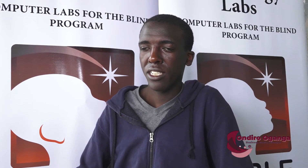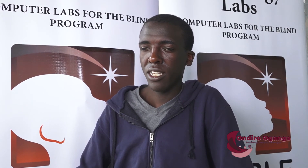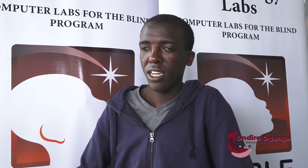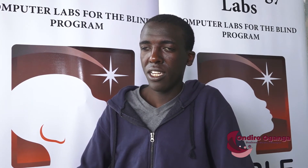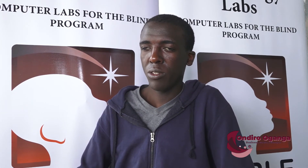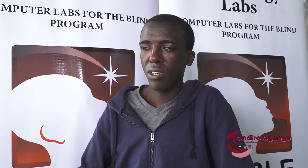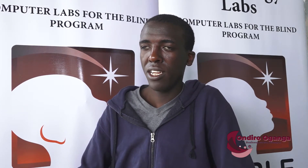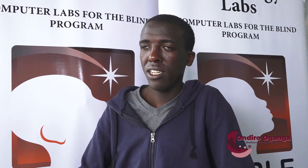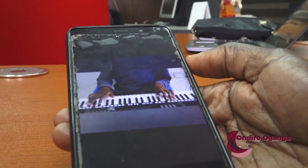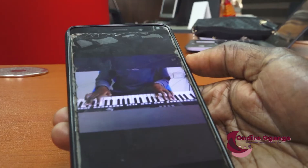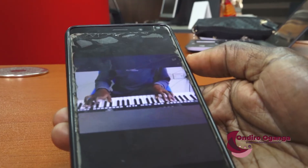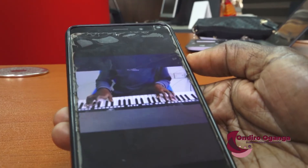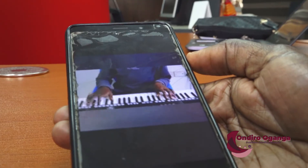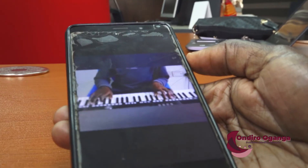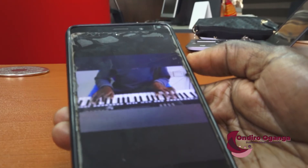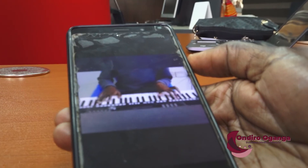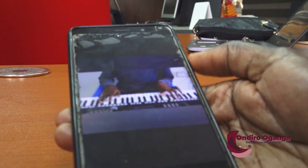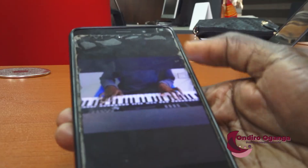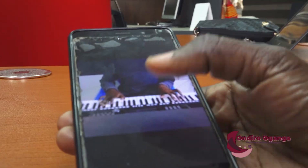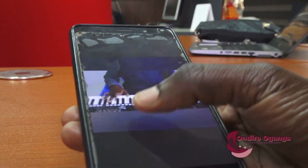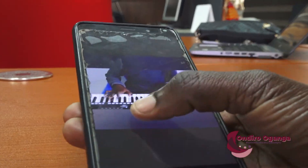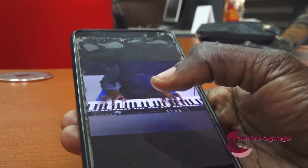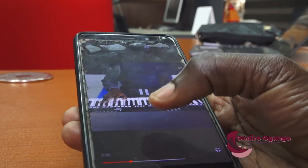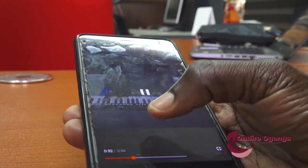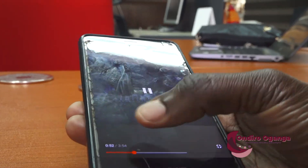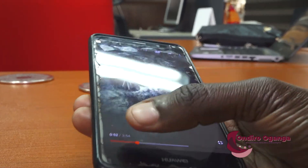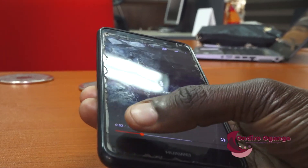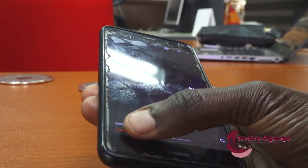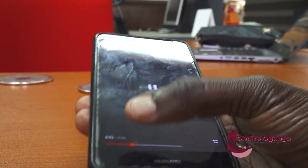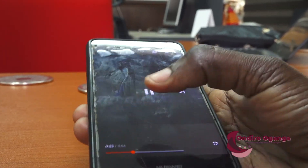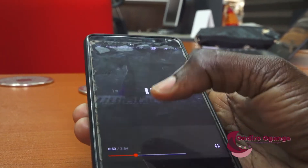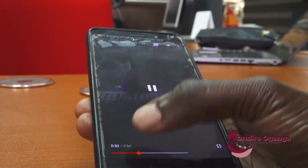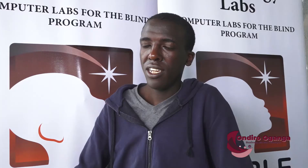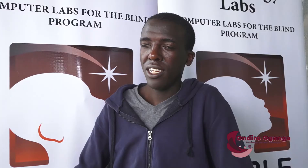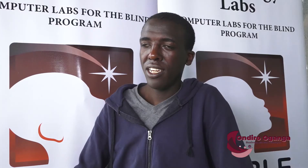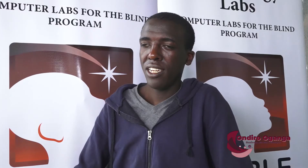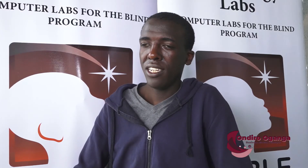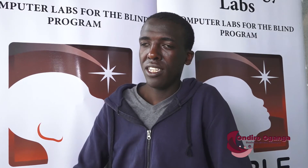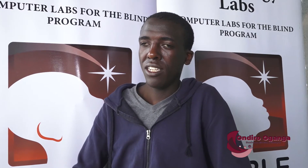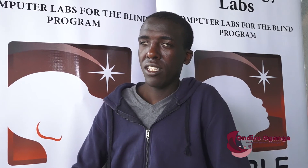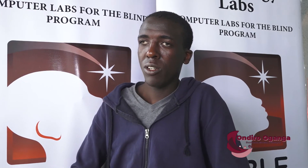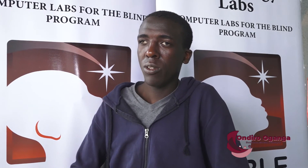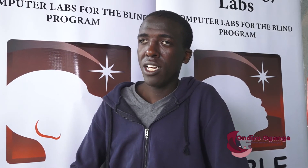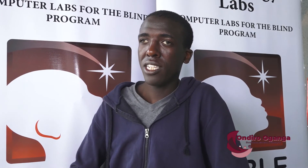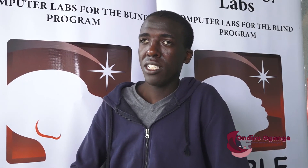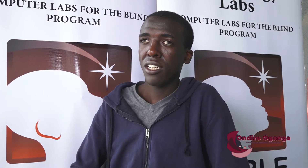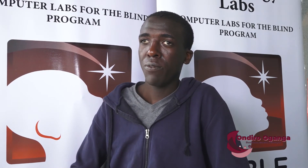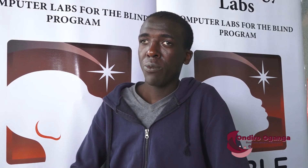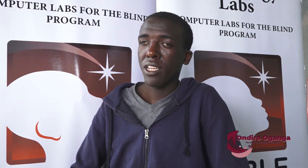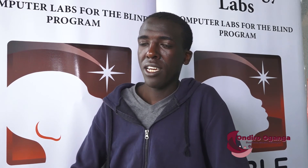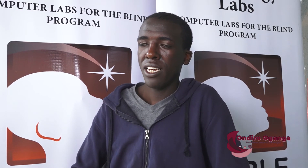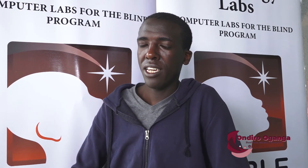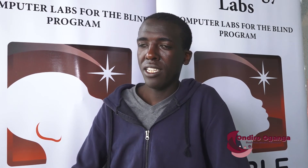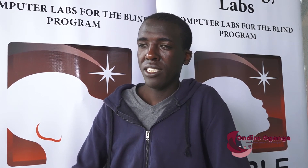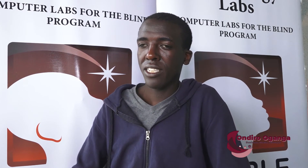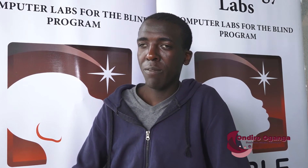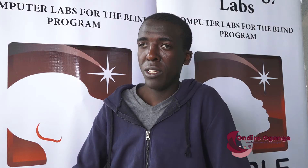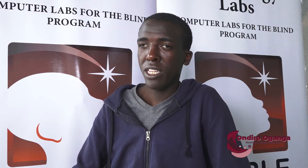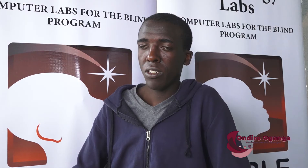guitar as well without forgetting the drum set. And through that, it gave me the